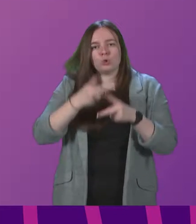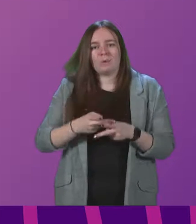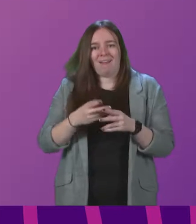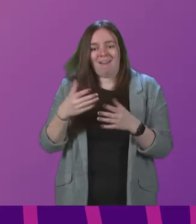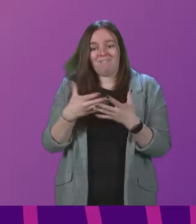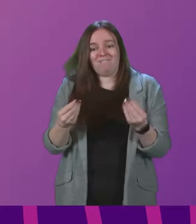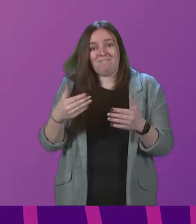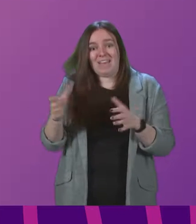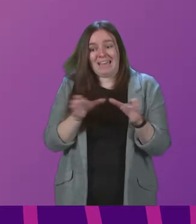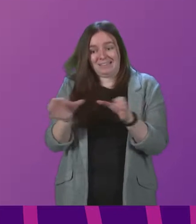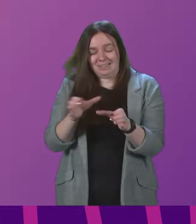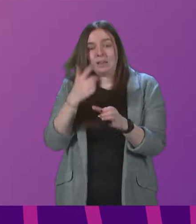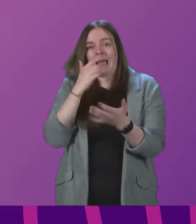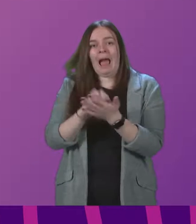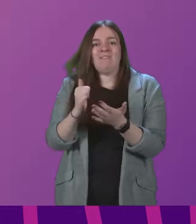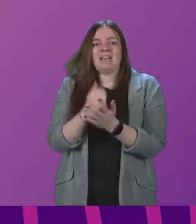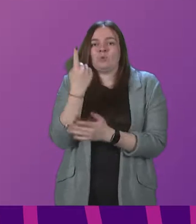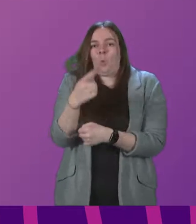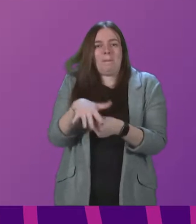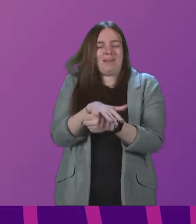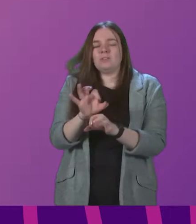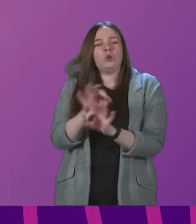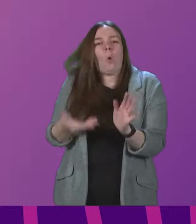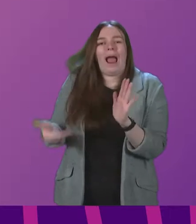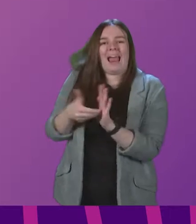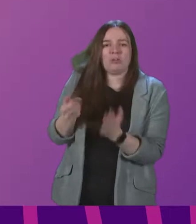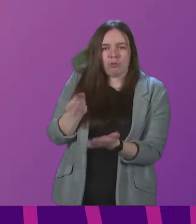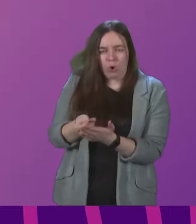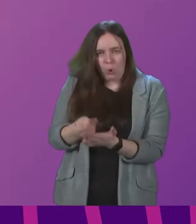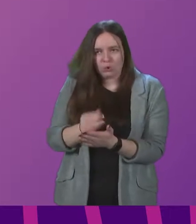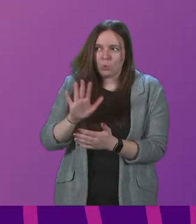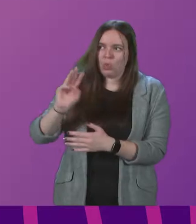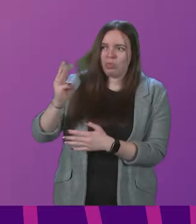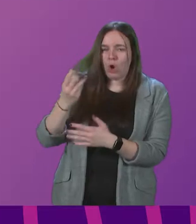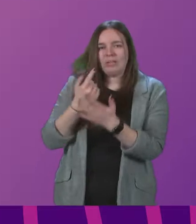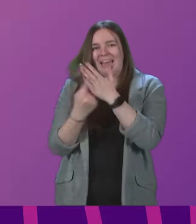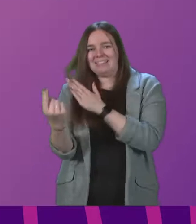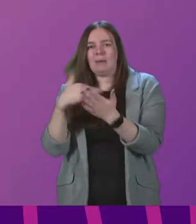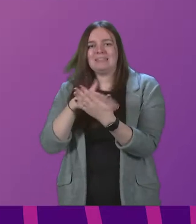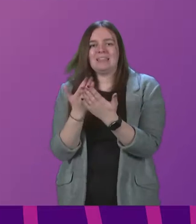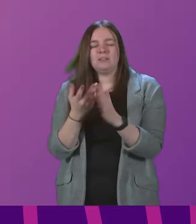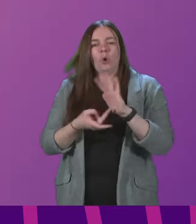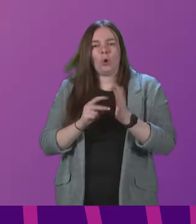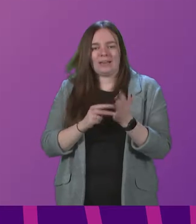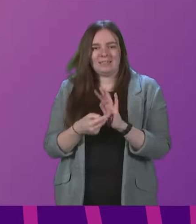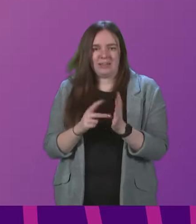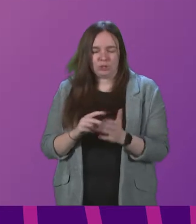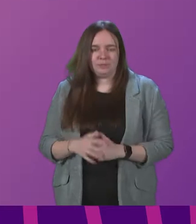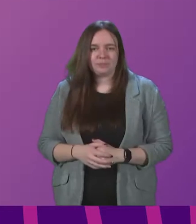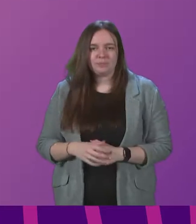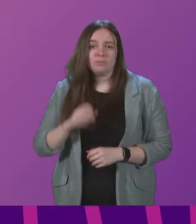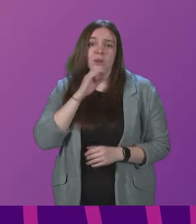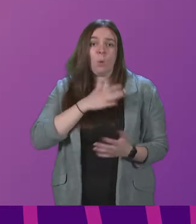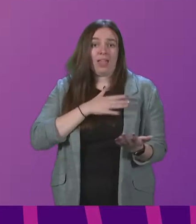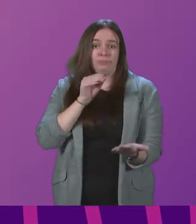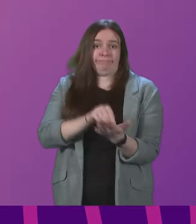advertised in one place and at no additional cost to all third and independent sector organisations. I'd like to put on